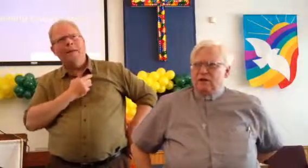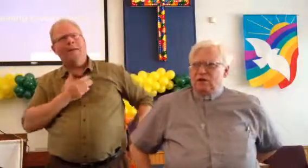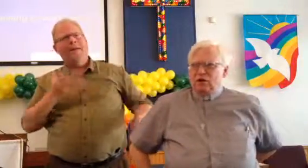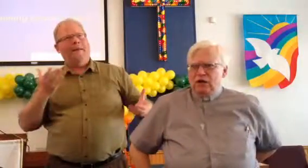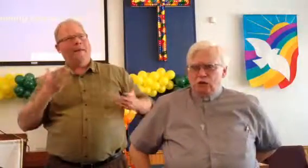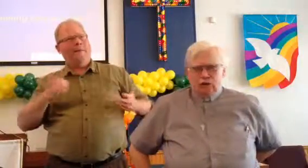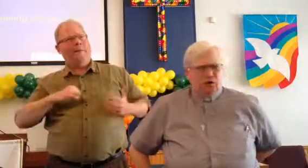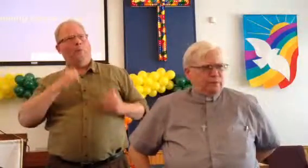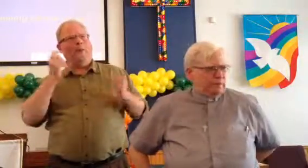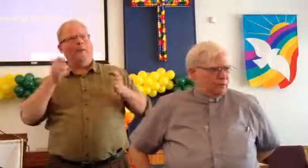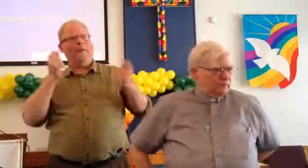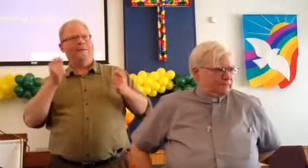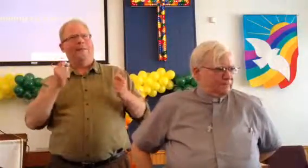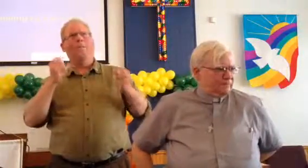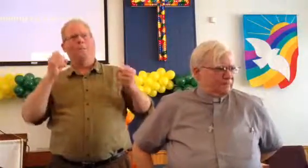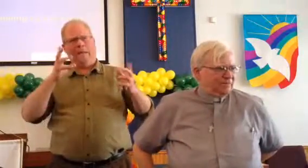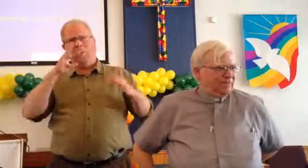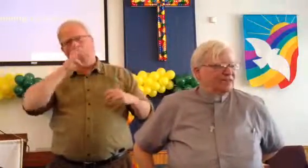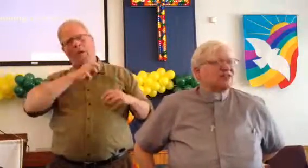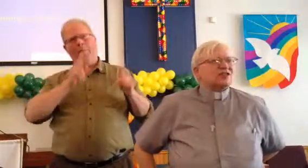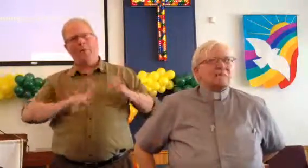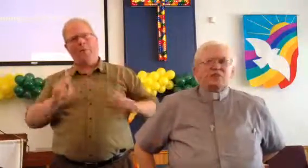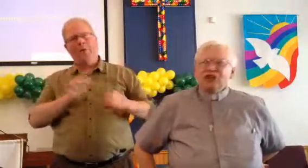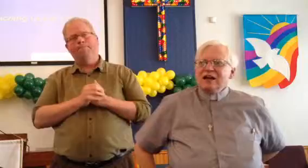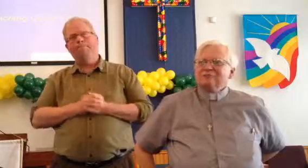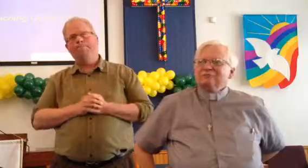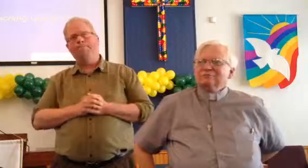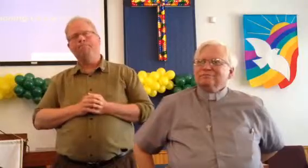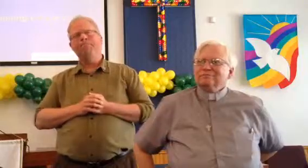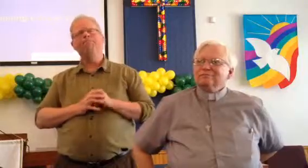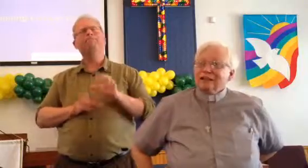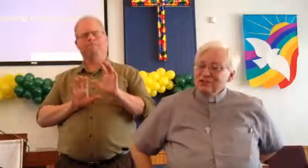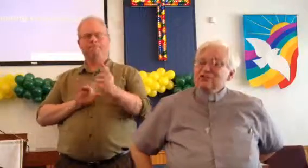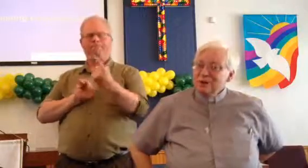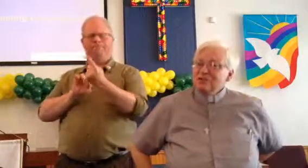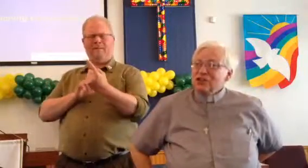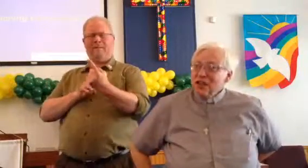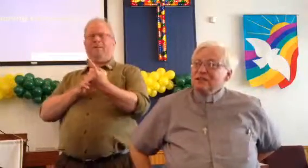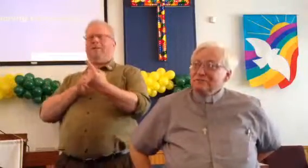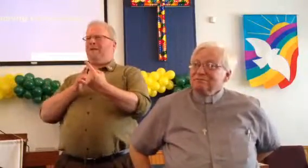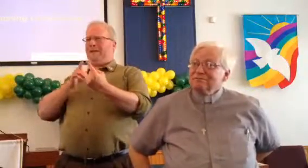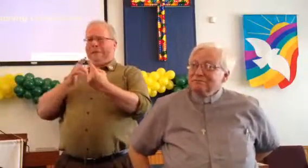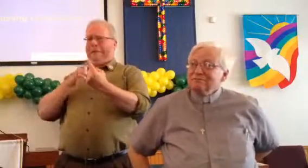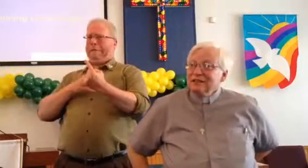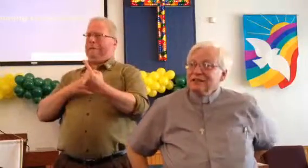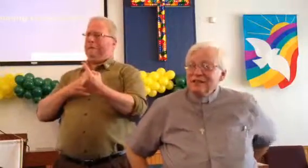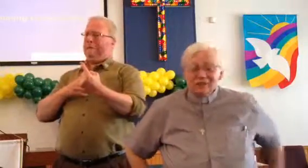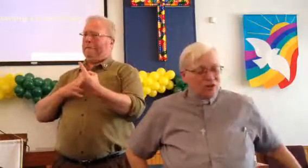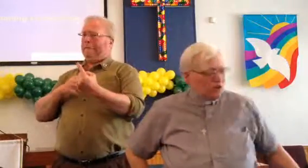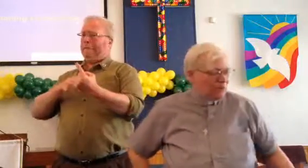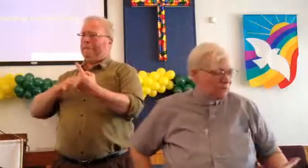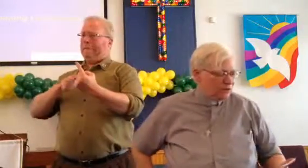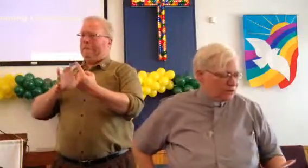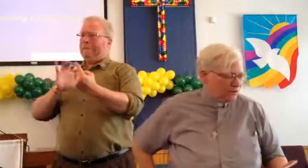very weird people. And just stop and chat. Just stop and chat. Get to know that person.